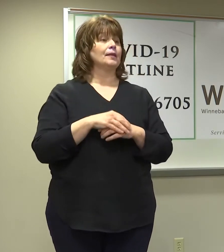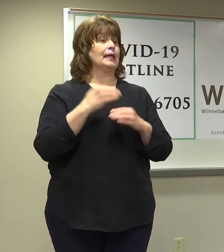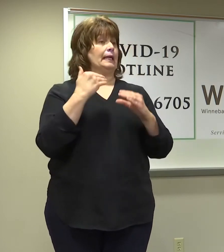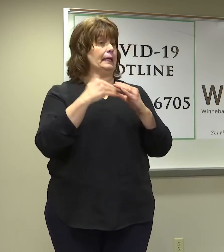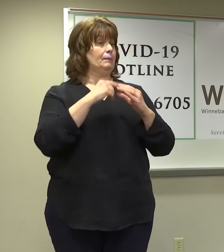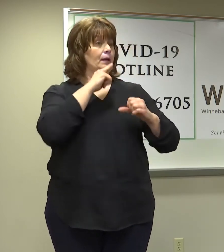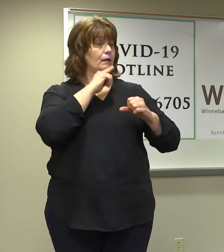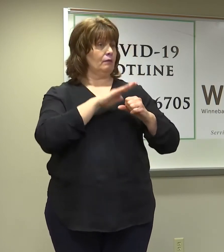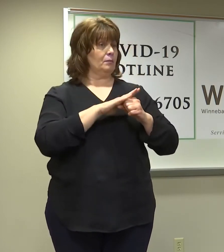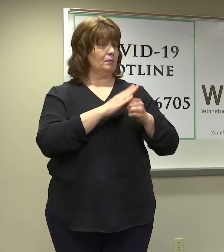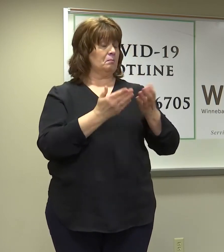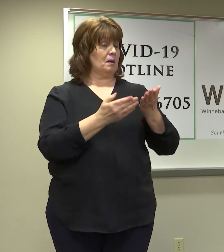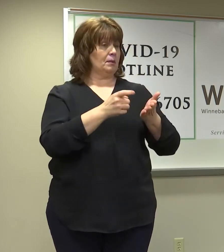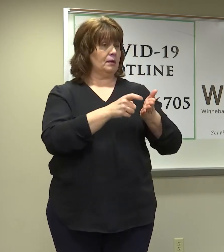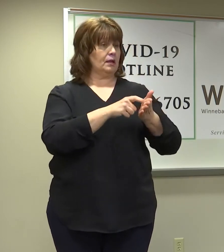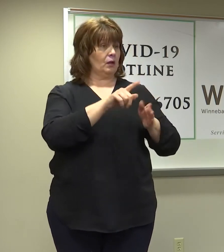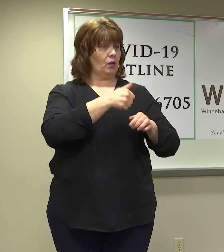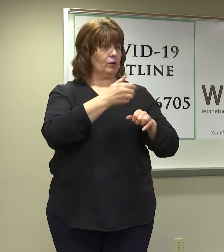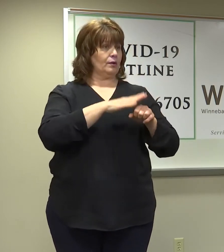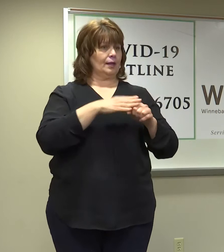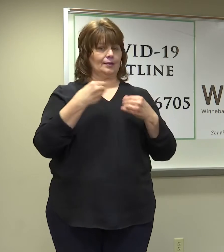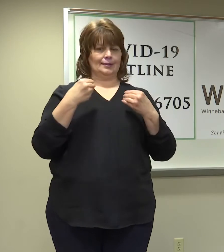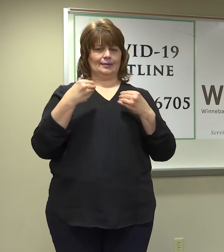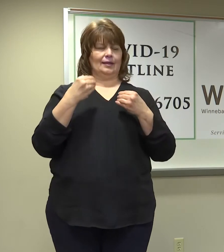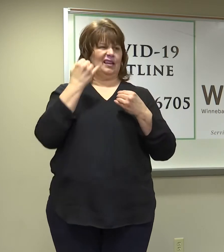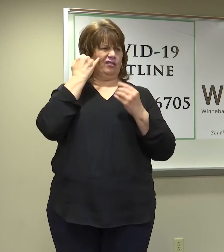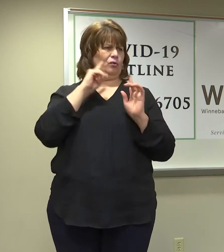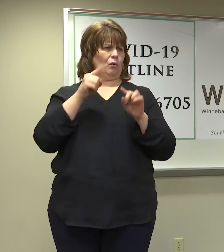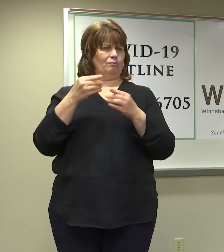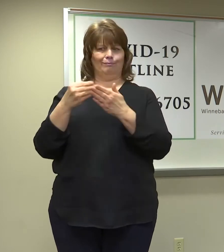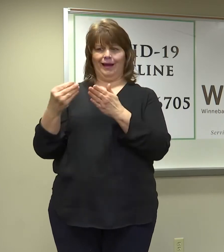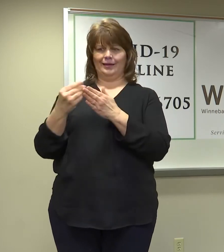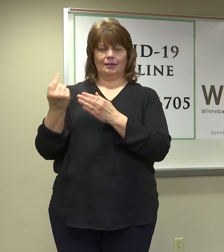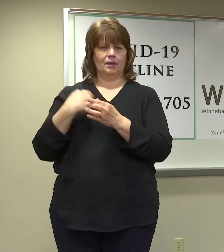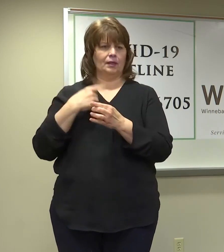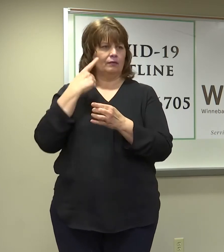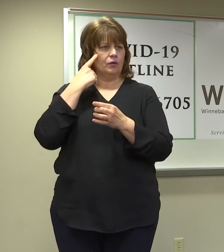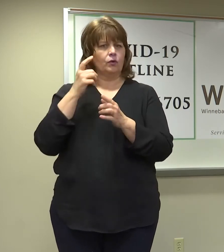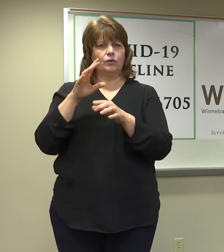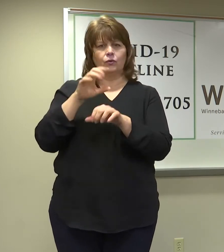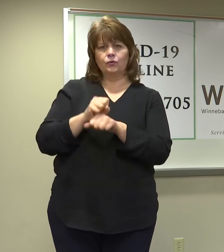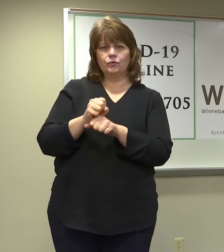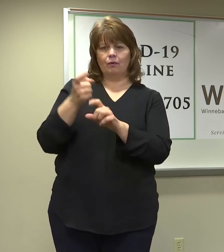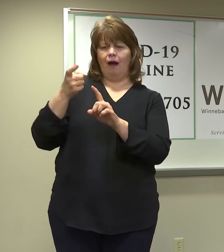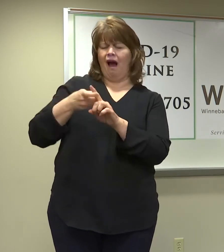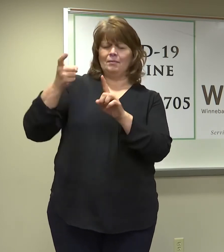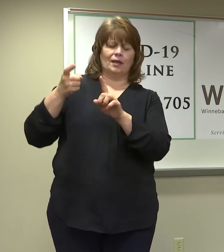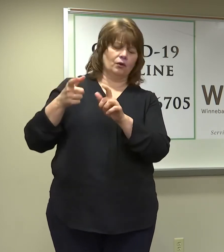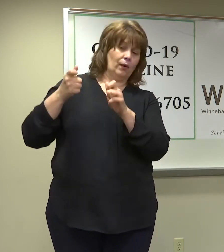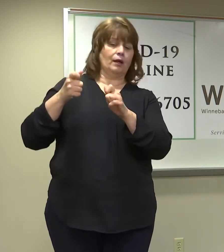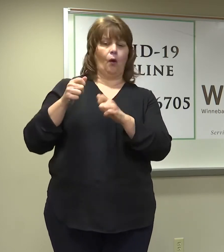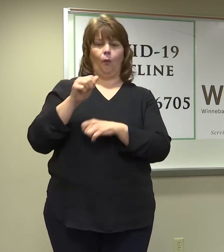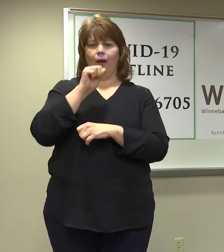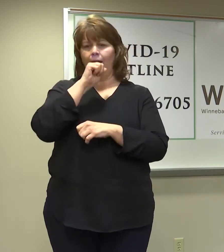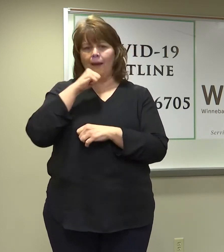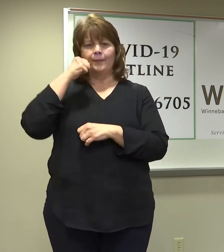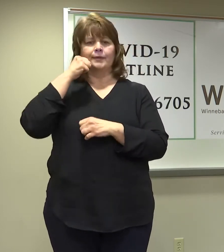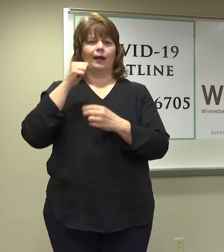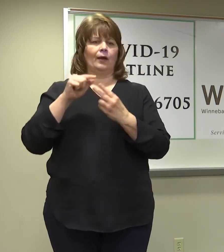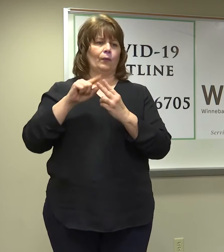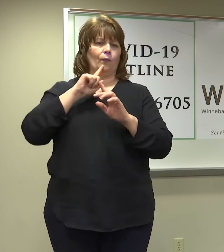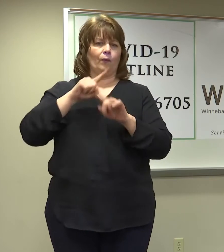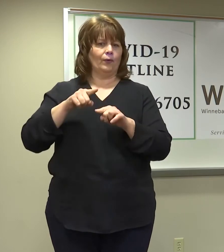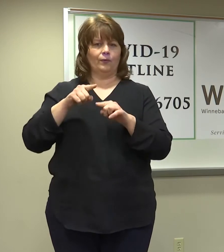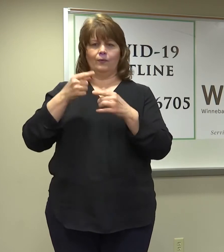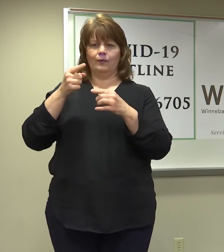confirmations may take longer than a sales transaction. So, if you're used to getting automatic, well, your Amazon or whatever order